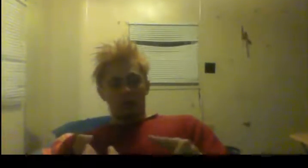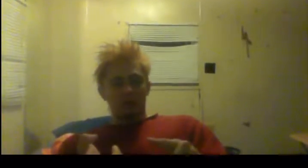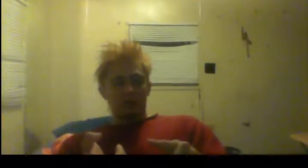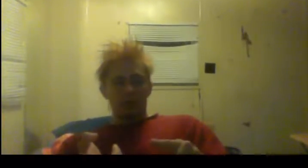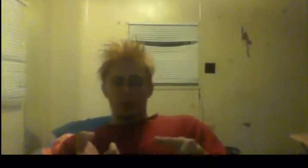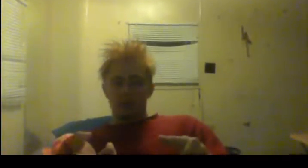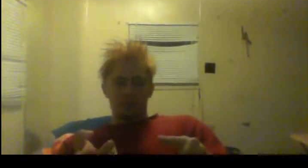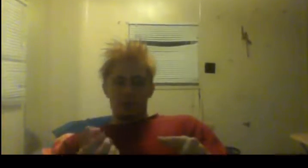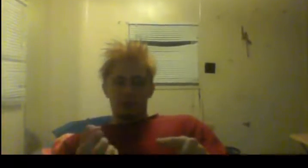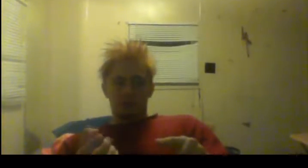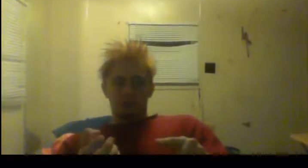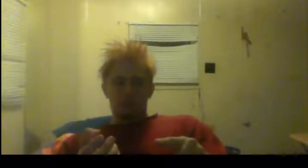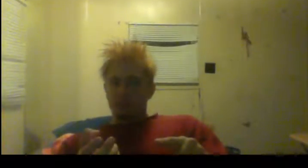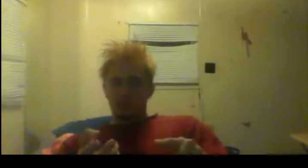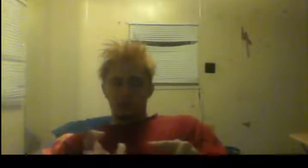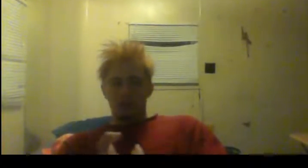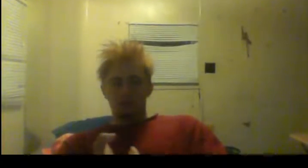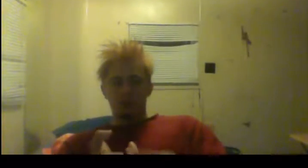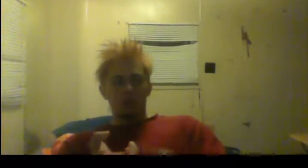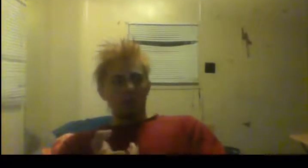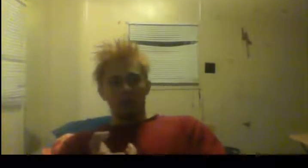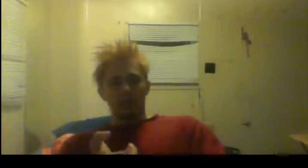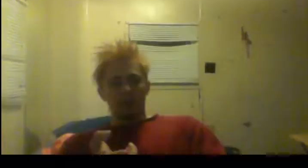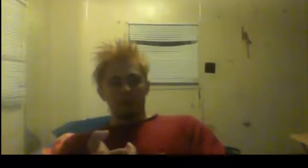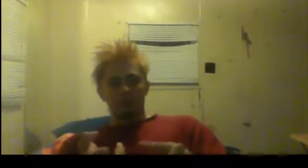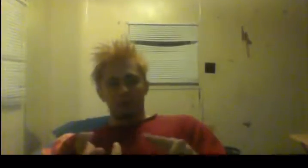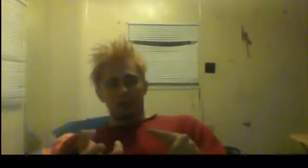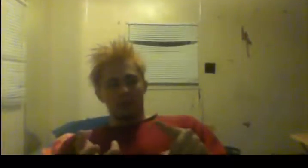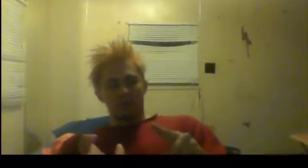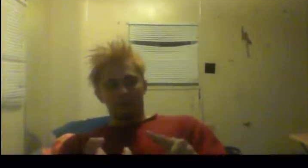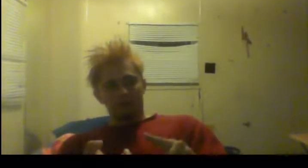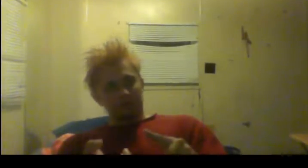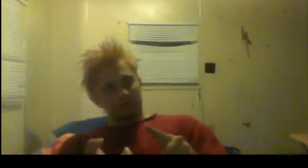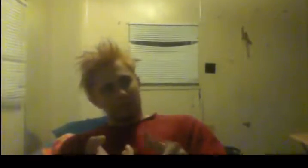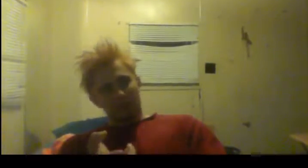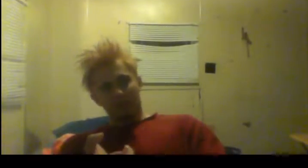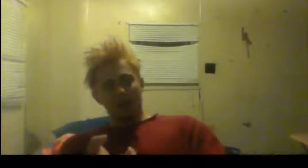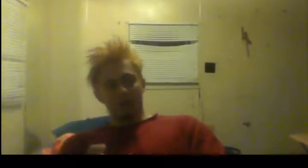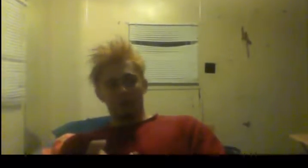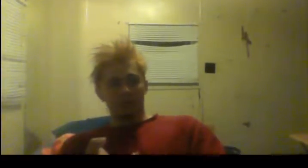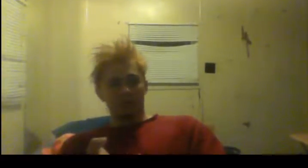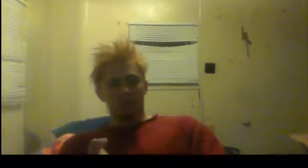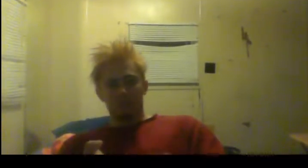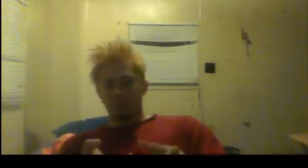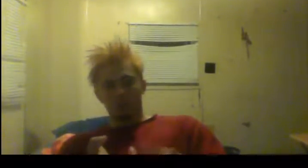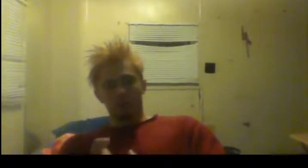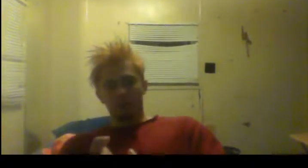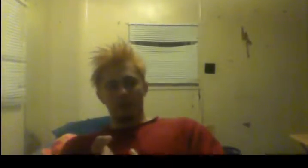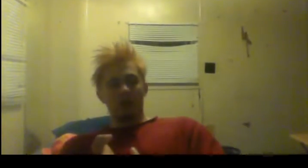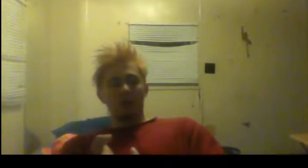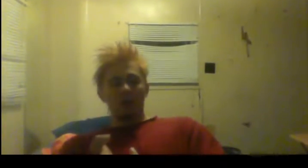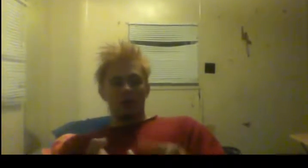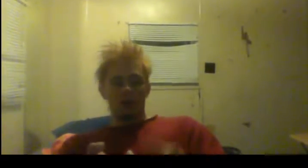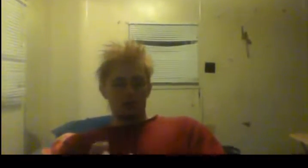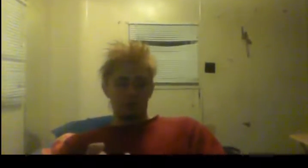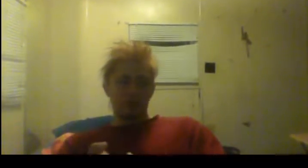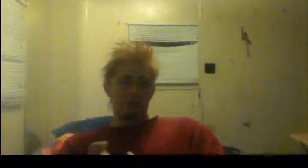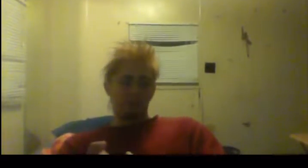hundred, um, a hundred no plate, um, bench press just with the bar, a hundred reps.